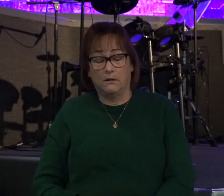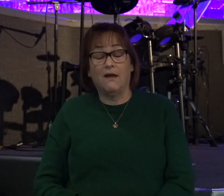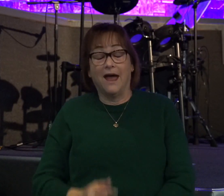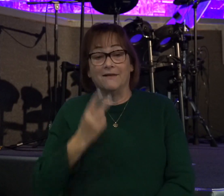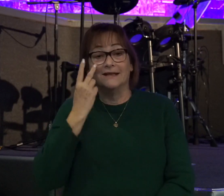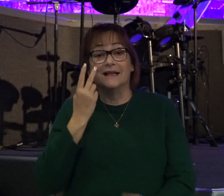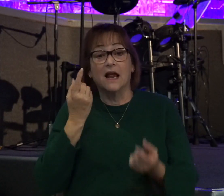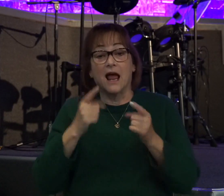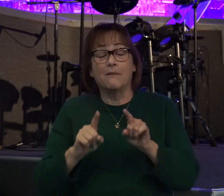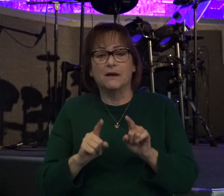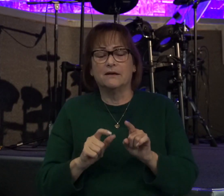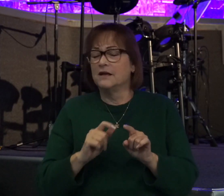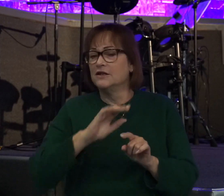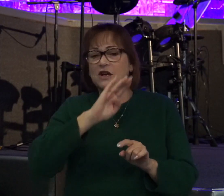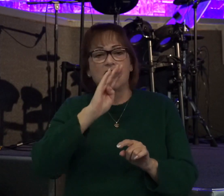It should never be like that.